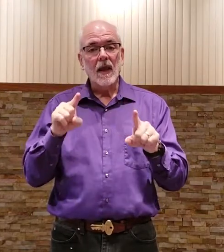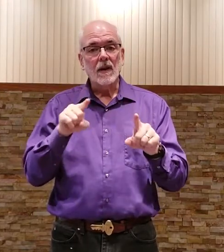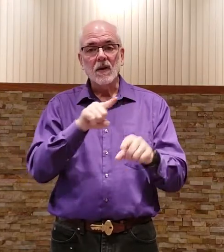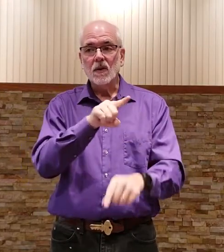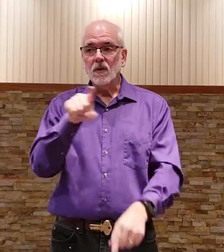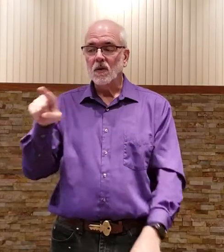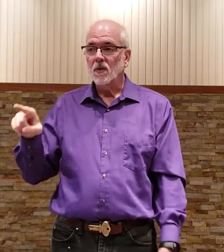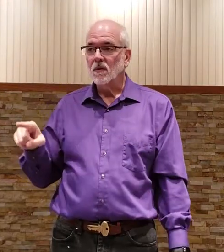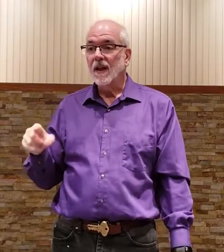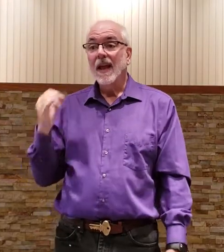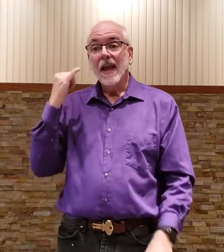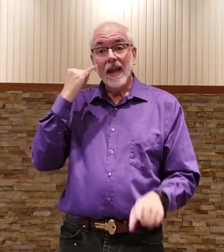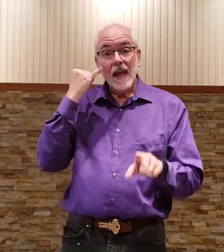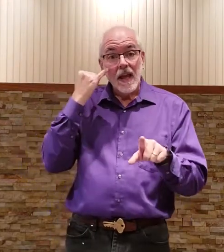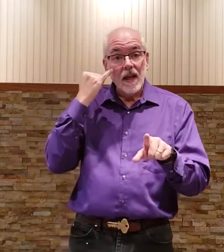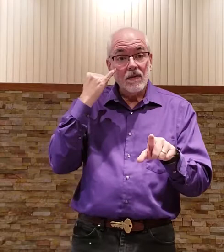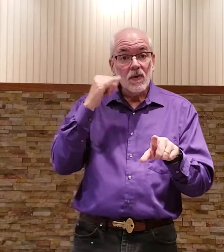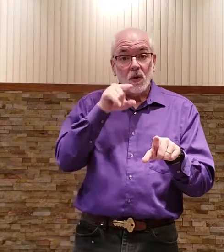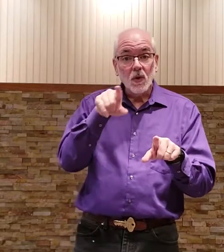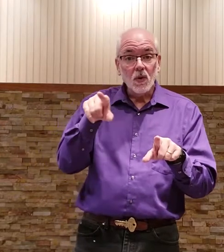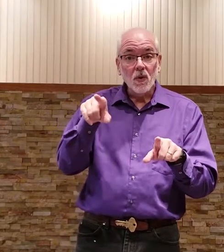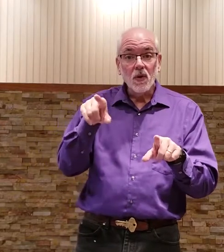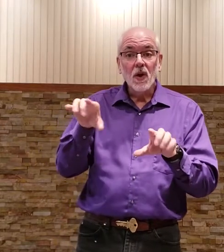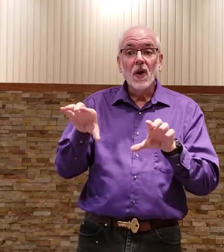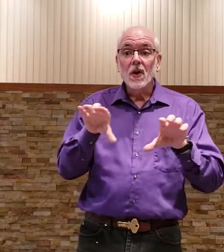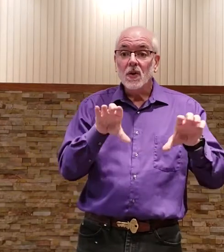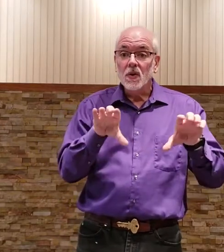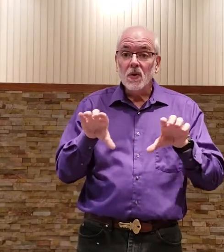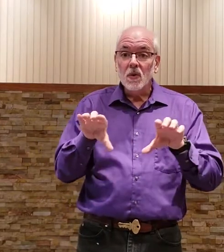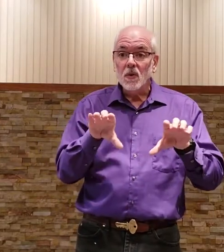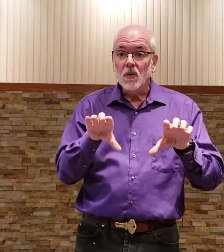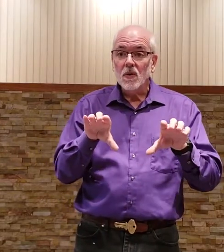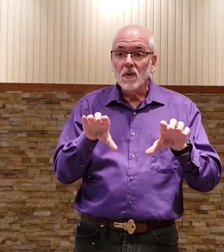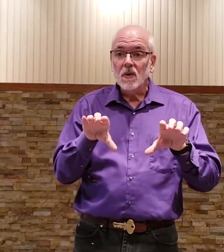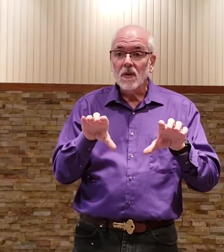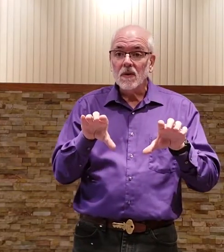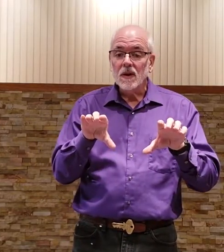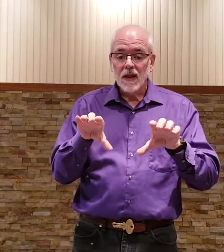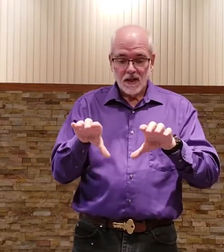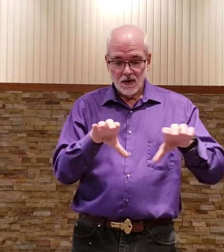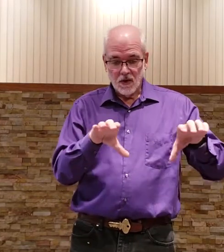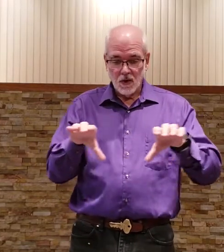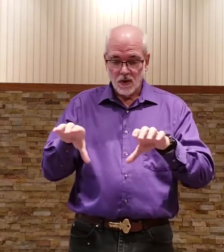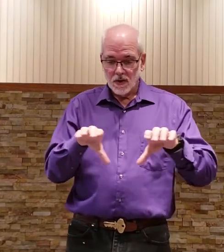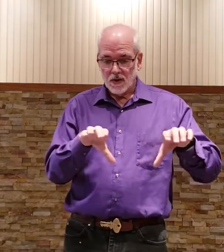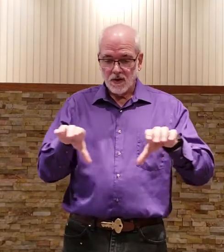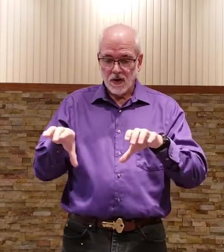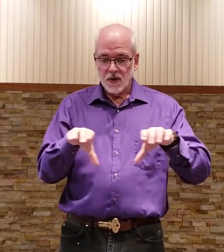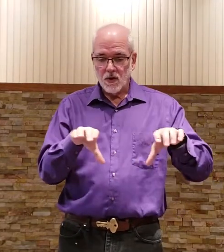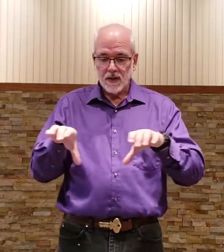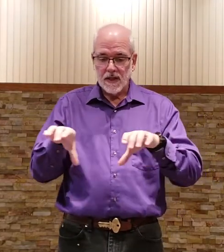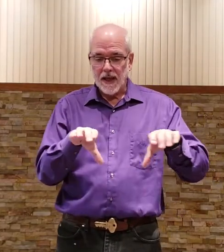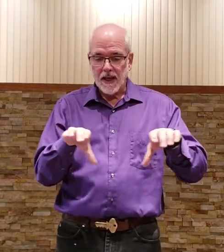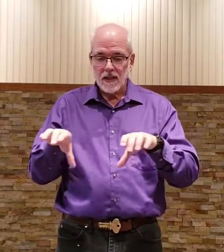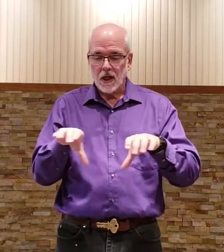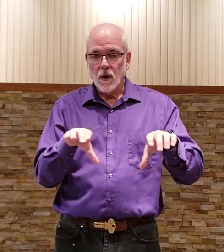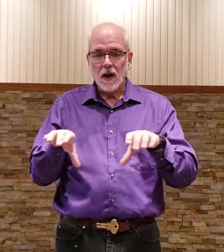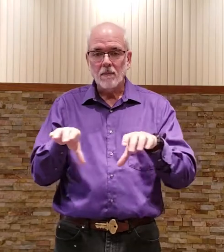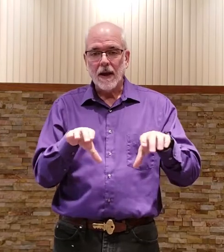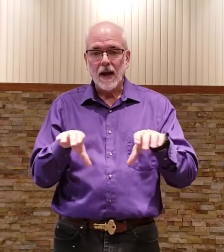you if you do do just two c hands kind of rocking back